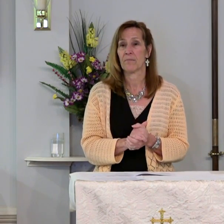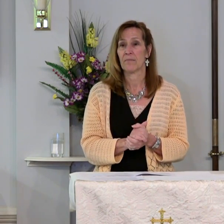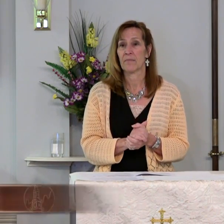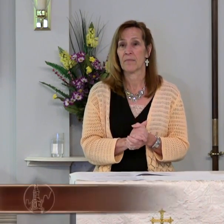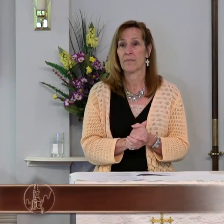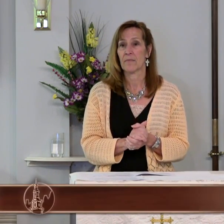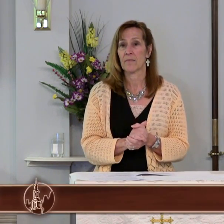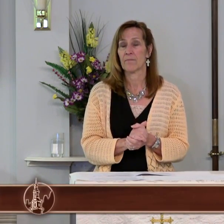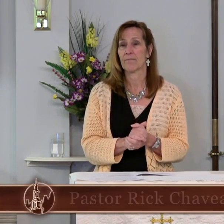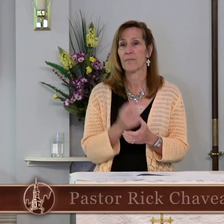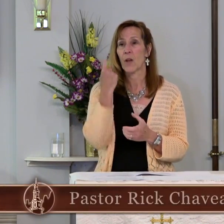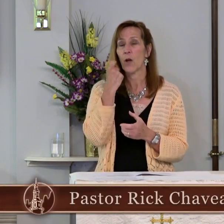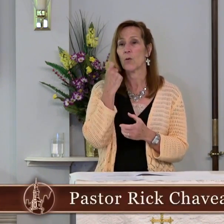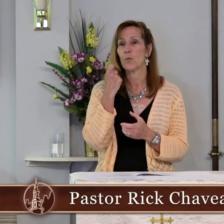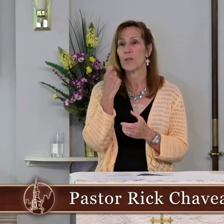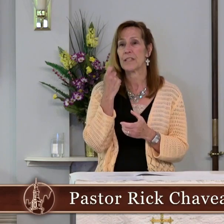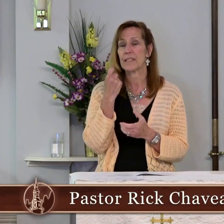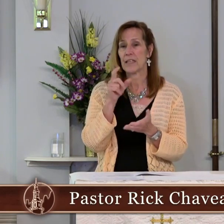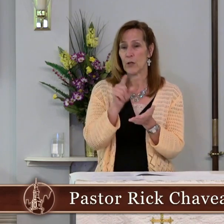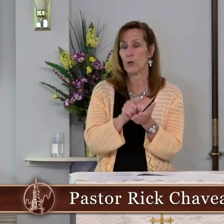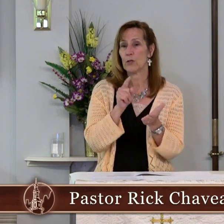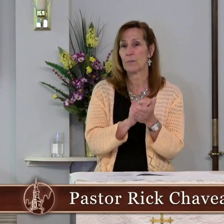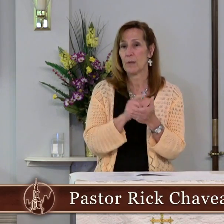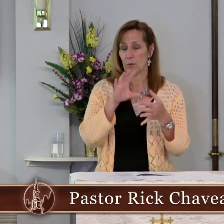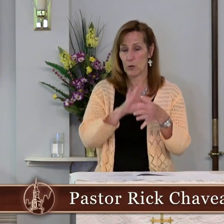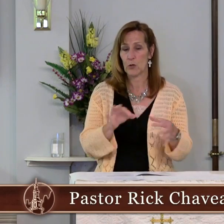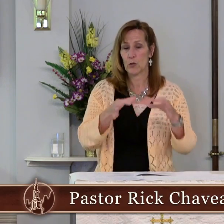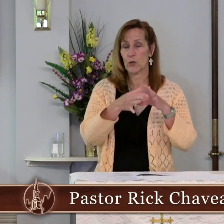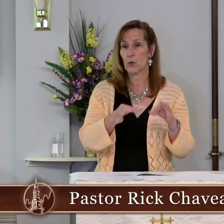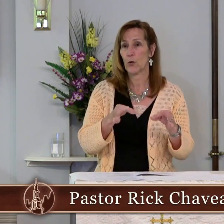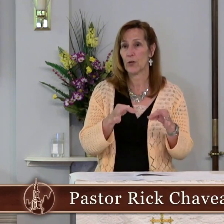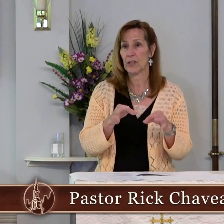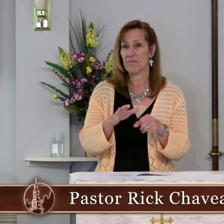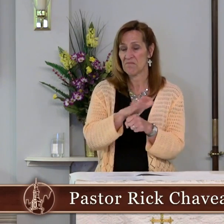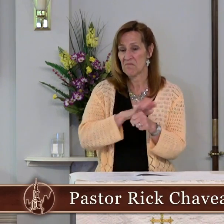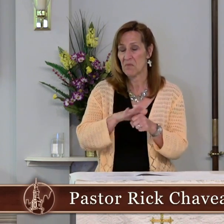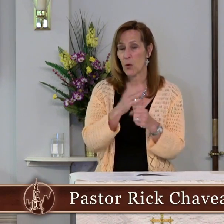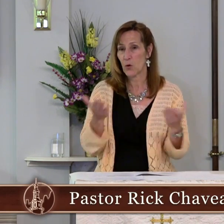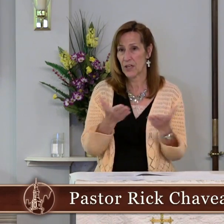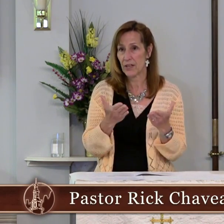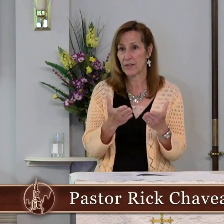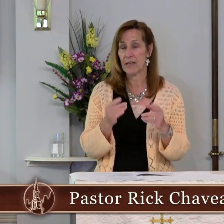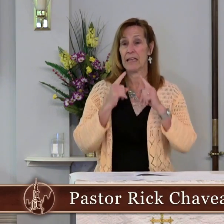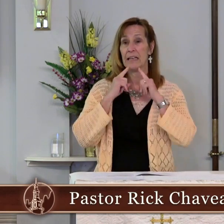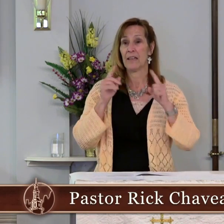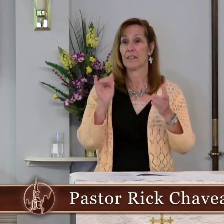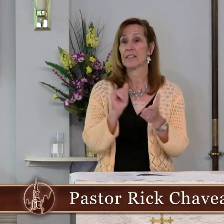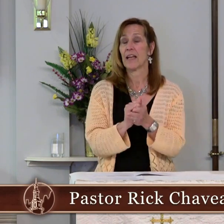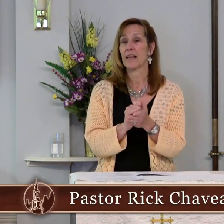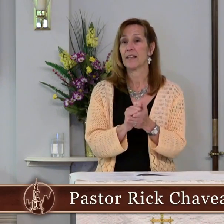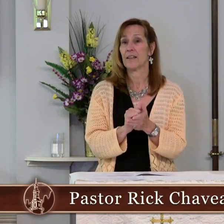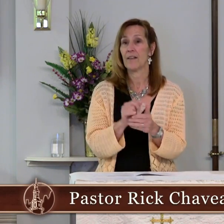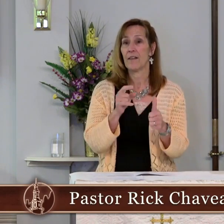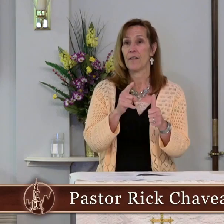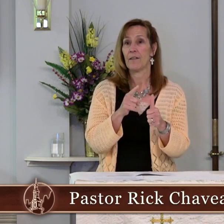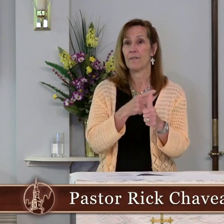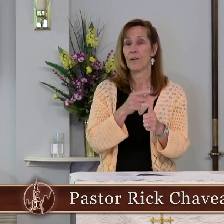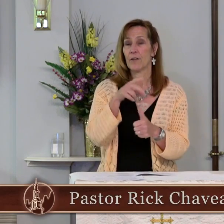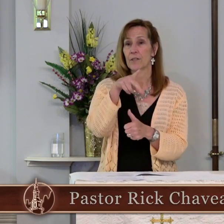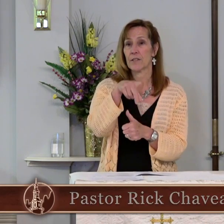A recent Front Prage article in our local newspaper announced that First